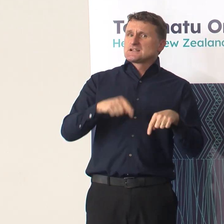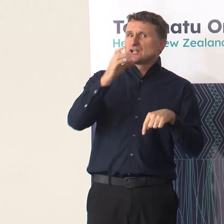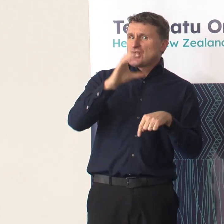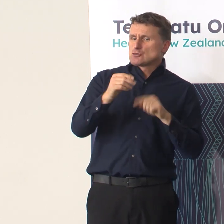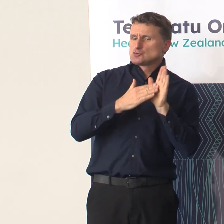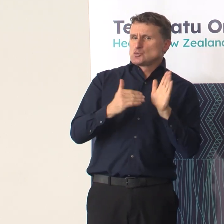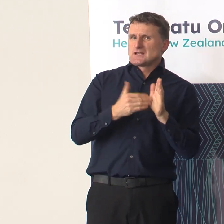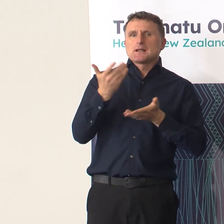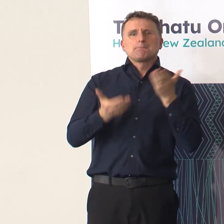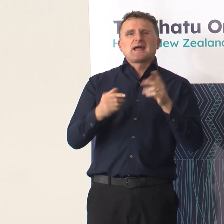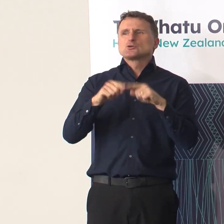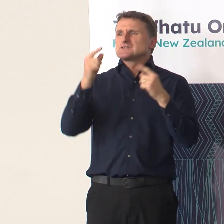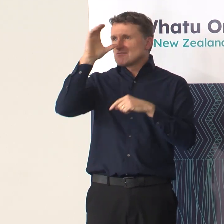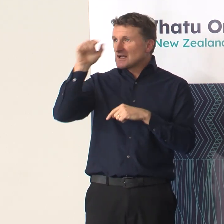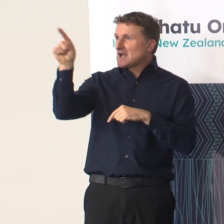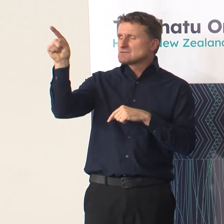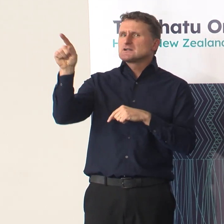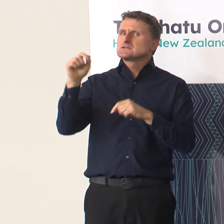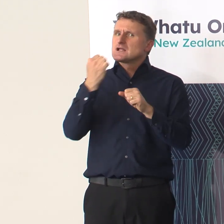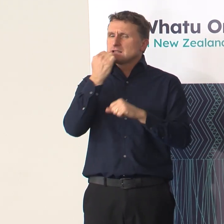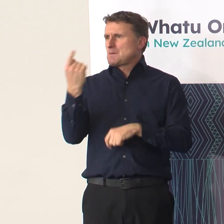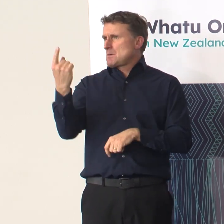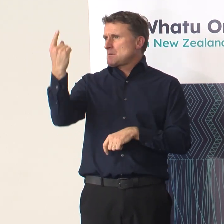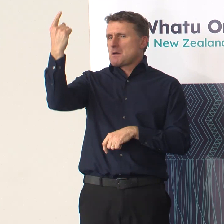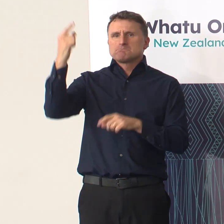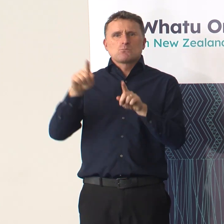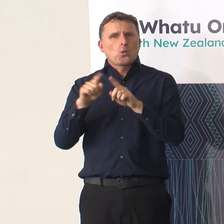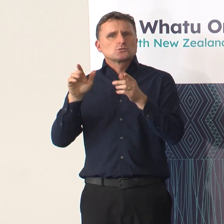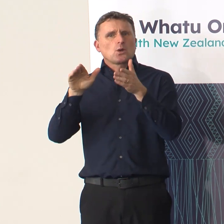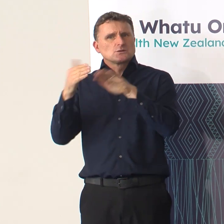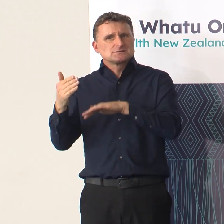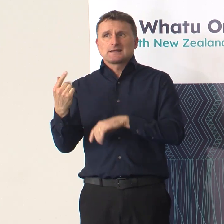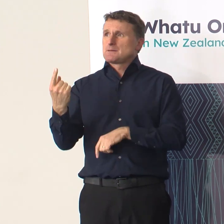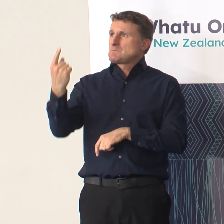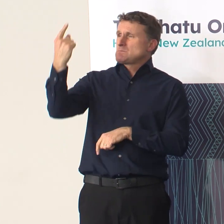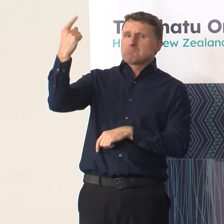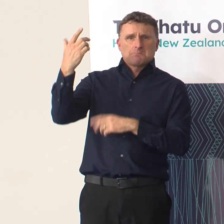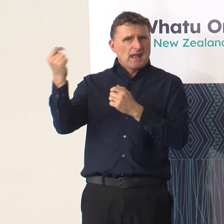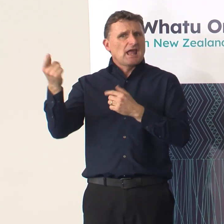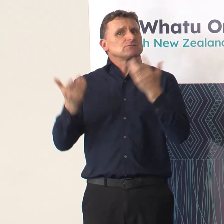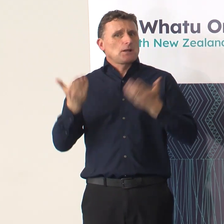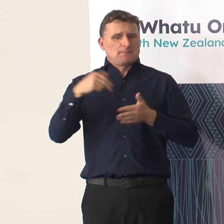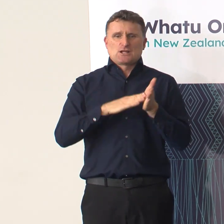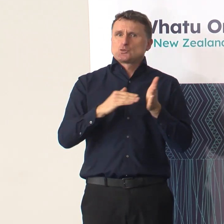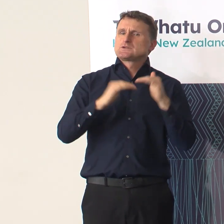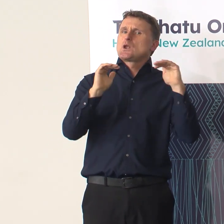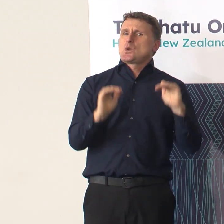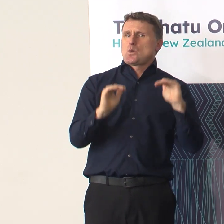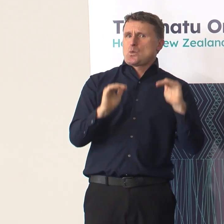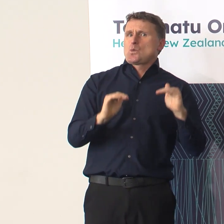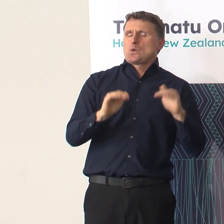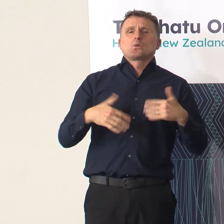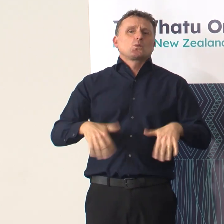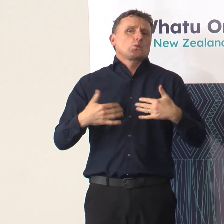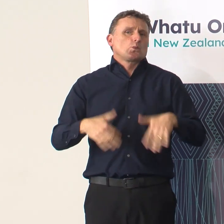countries by comparison. We've saved a lot of lives. And that's, I think, is a direct result of what we have done to address that to